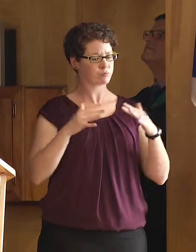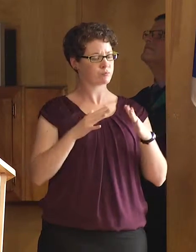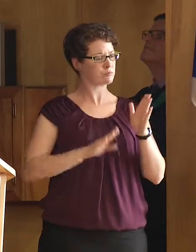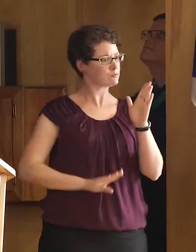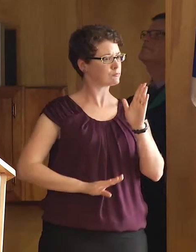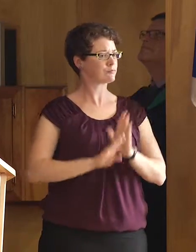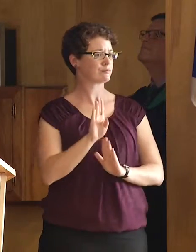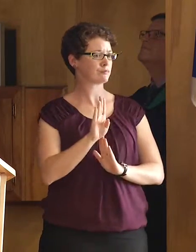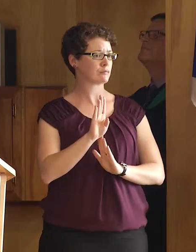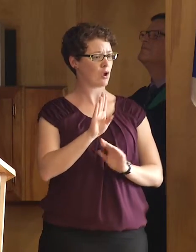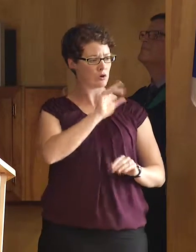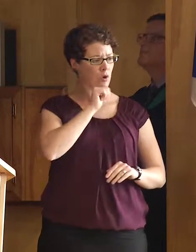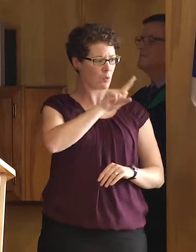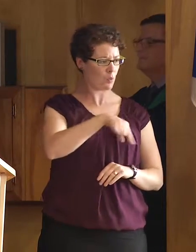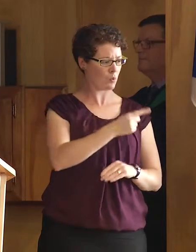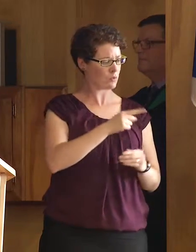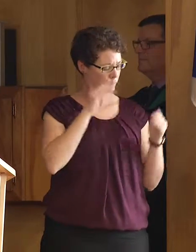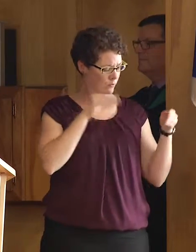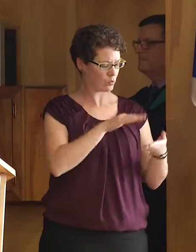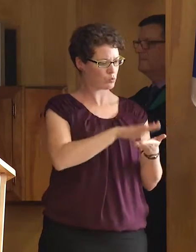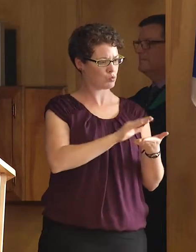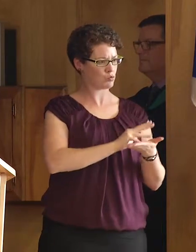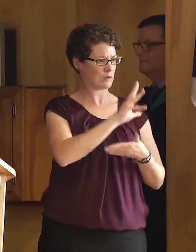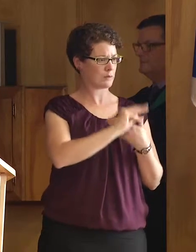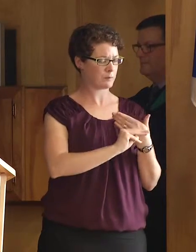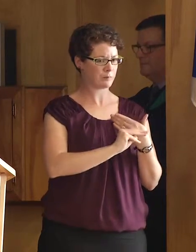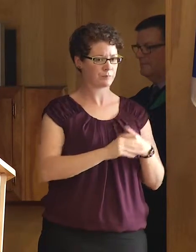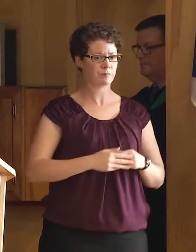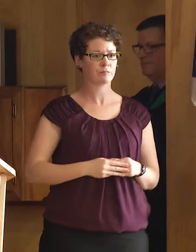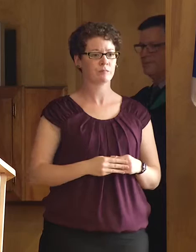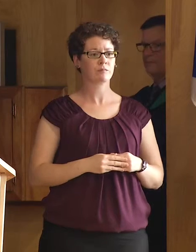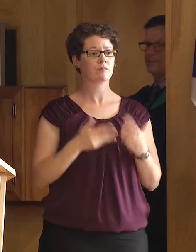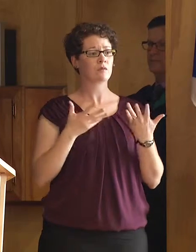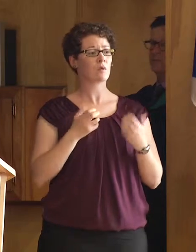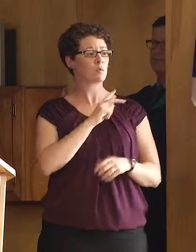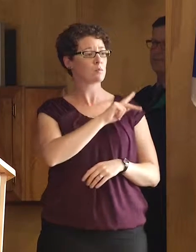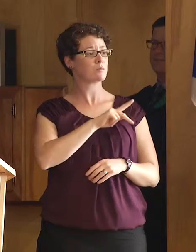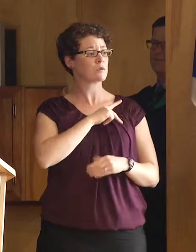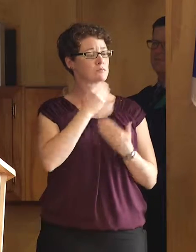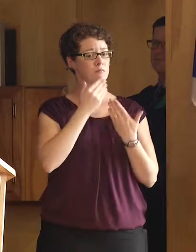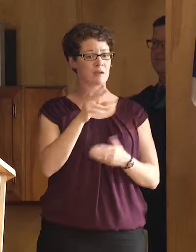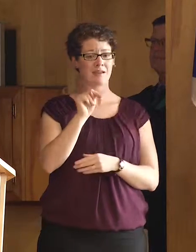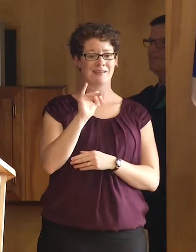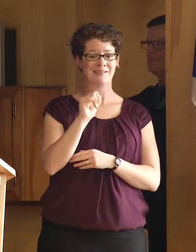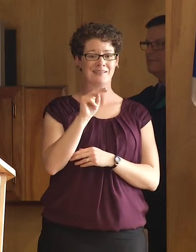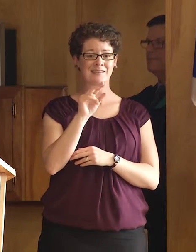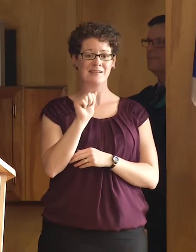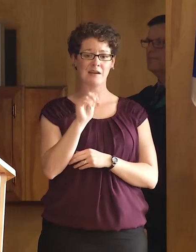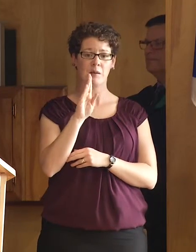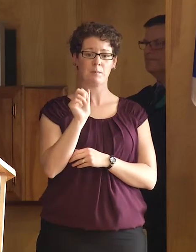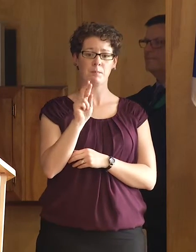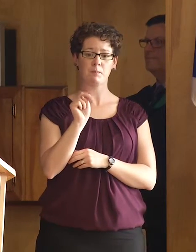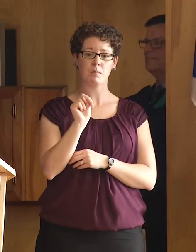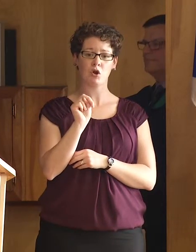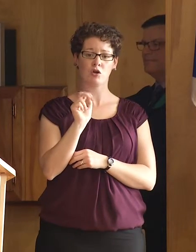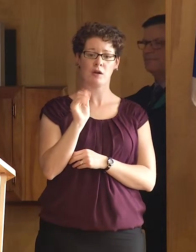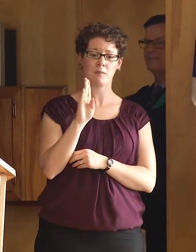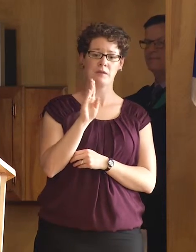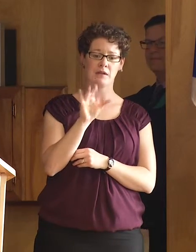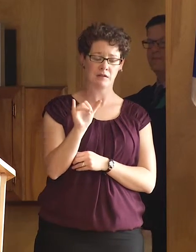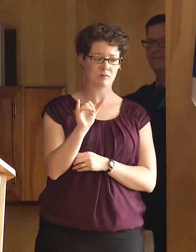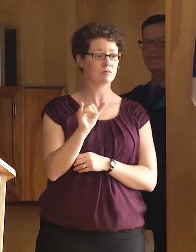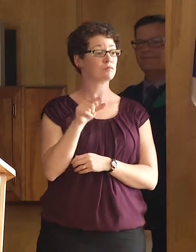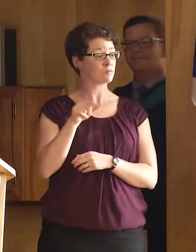grow beyond the mandated curriculum. Now I would like to give a personal thanks to Nina Barnaby, who would take the time to give me